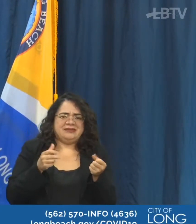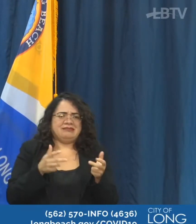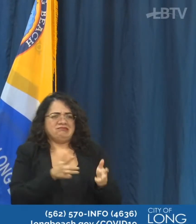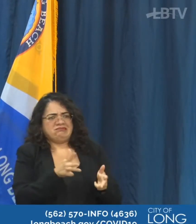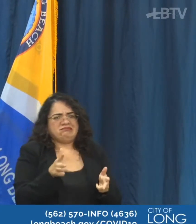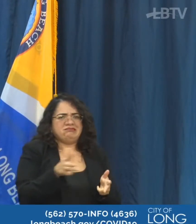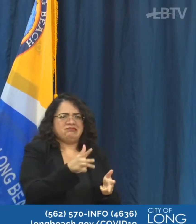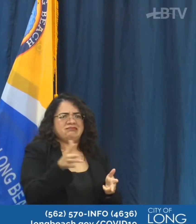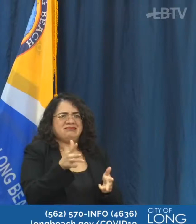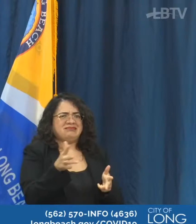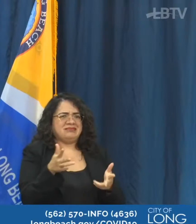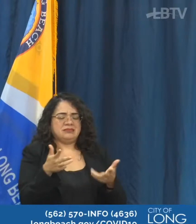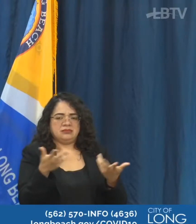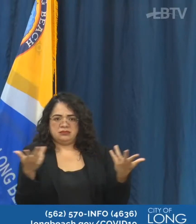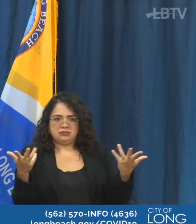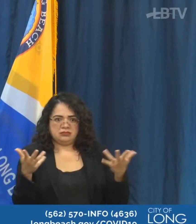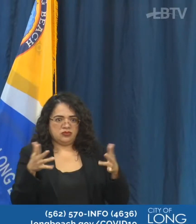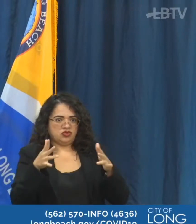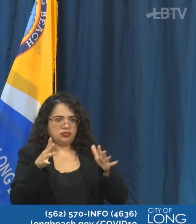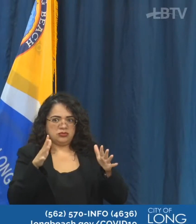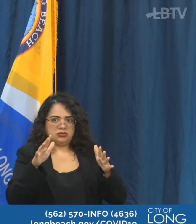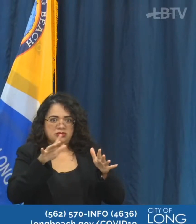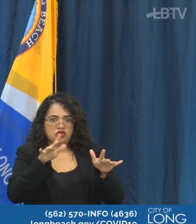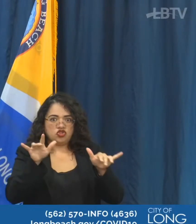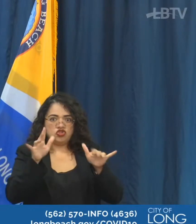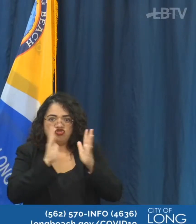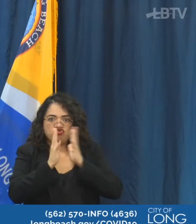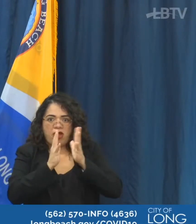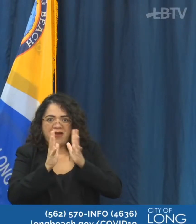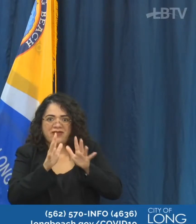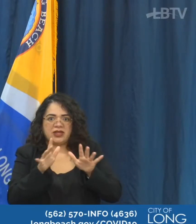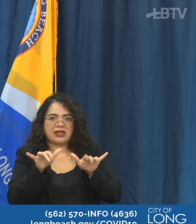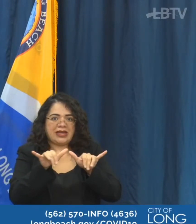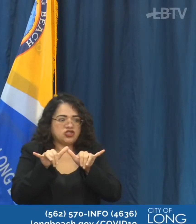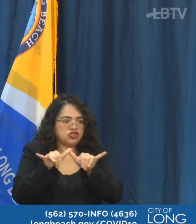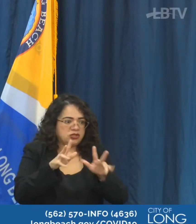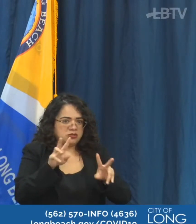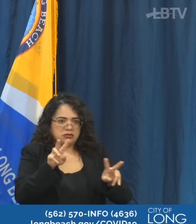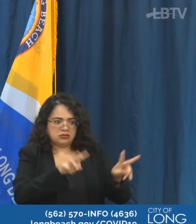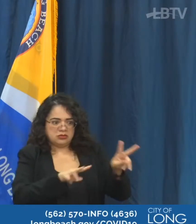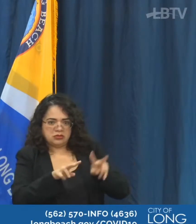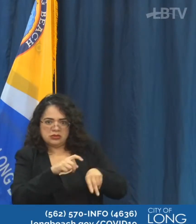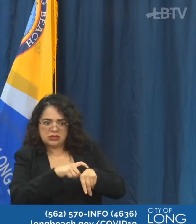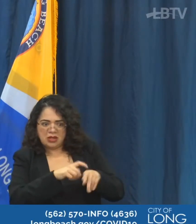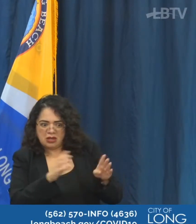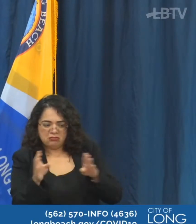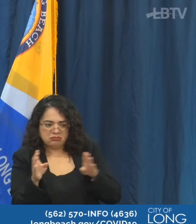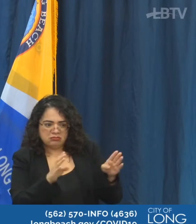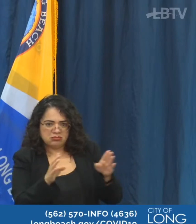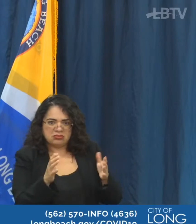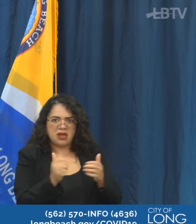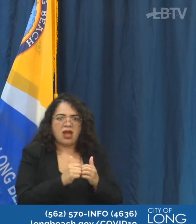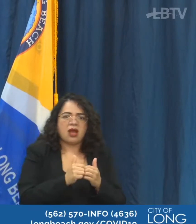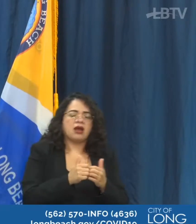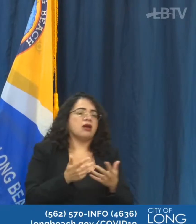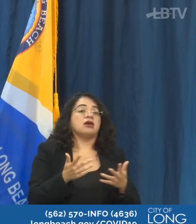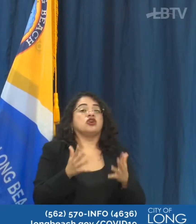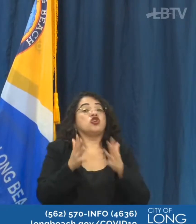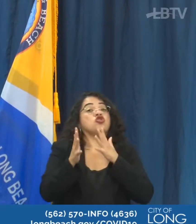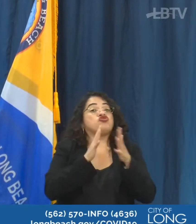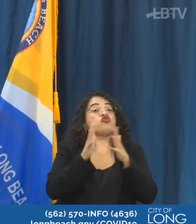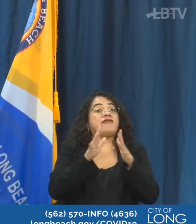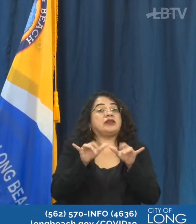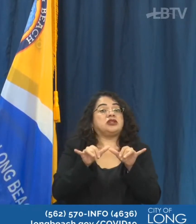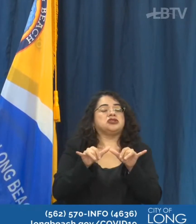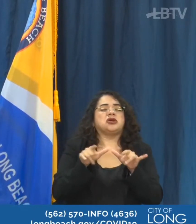Will traffic engineers be weighing these issues and provide exemptions during certain hours? Well, traffic engineers are very involved